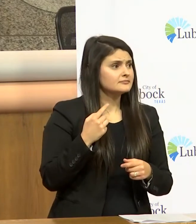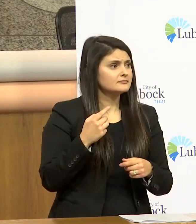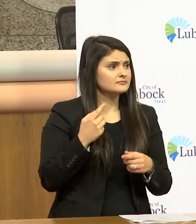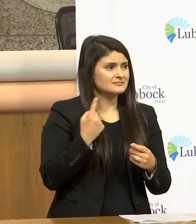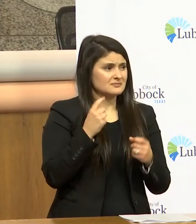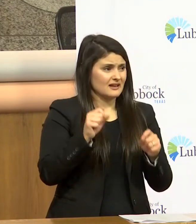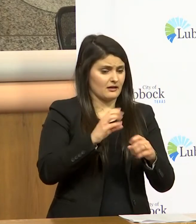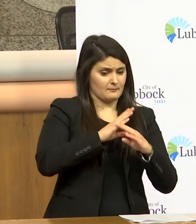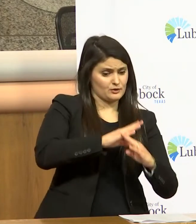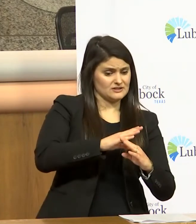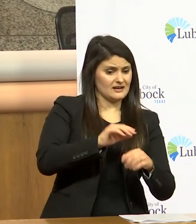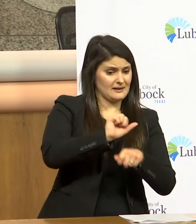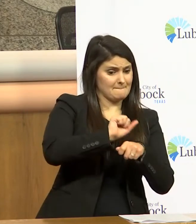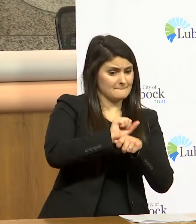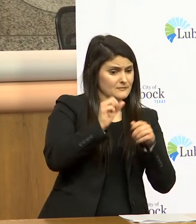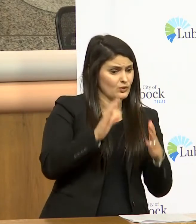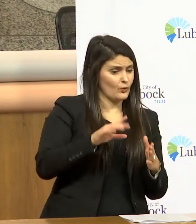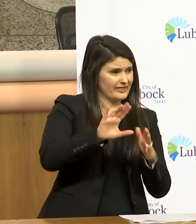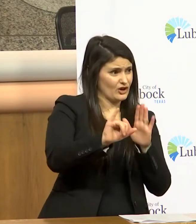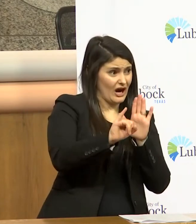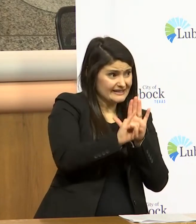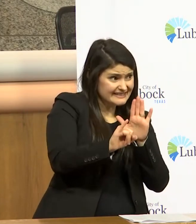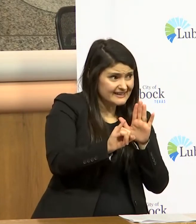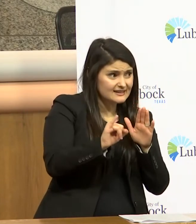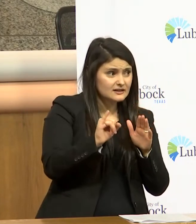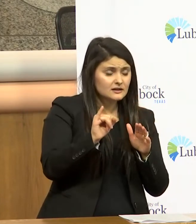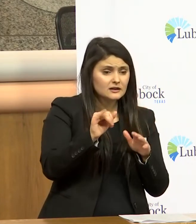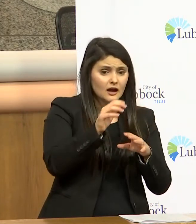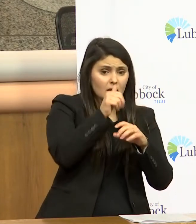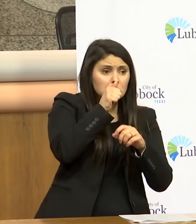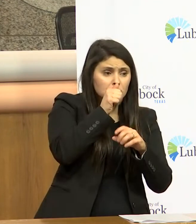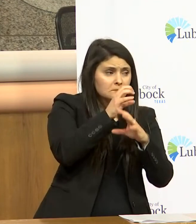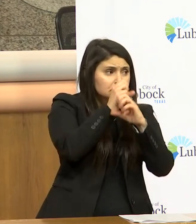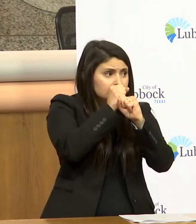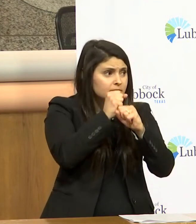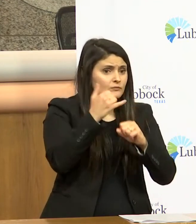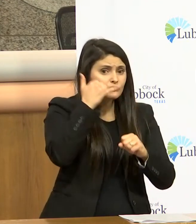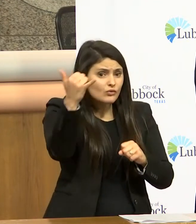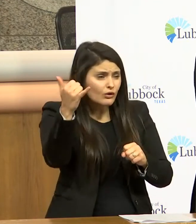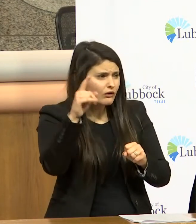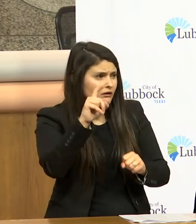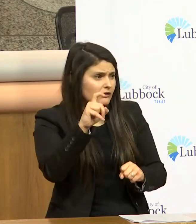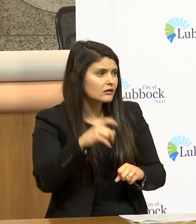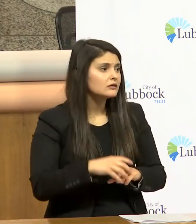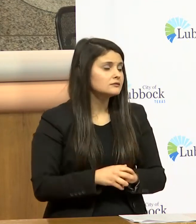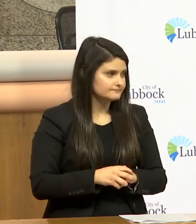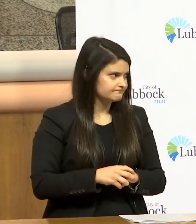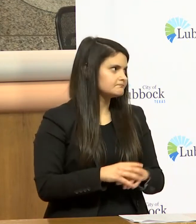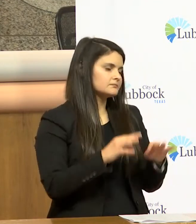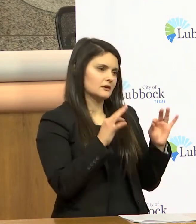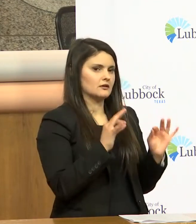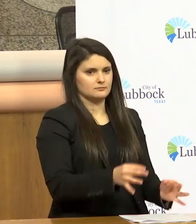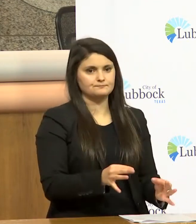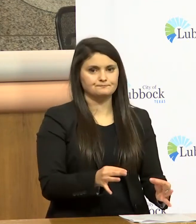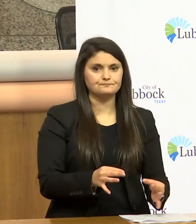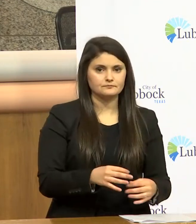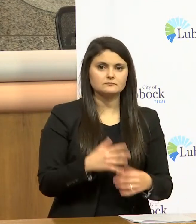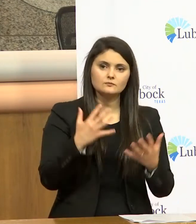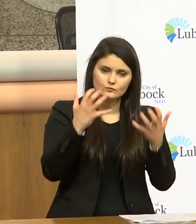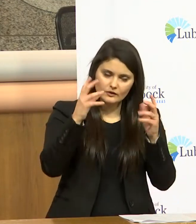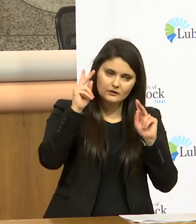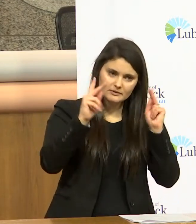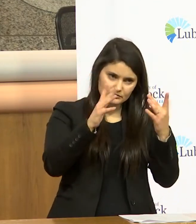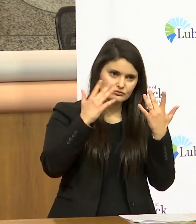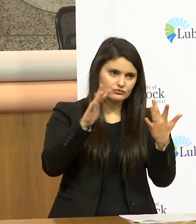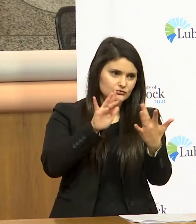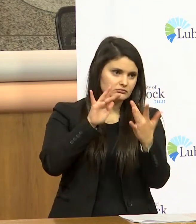protect the employee's identity is an anonymous call that they can make to that non-emergency line absolutely we want people